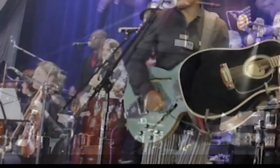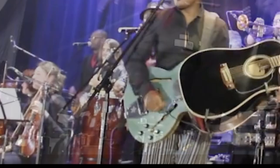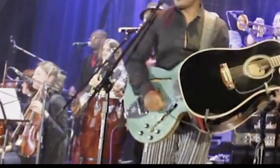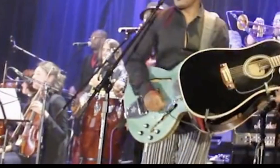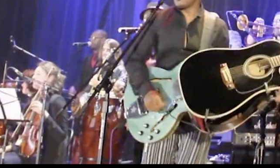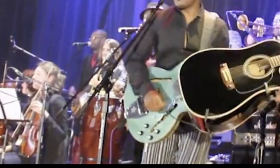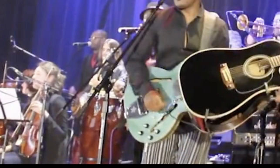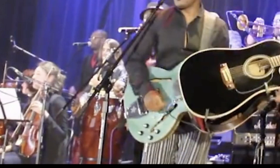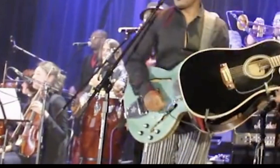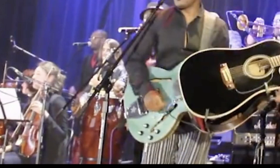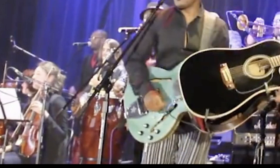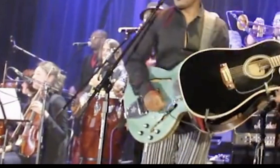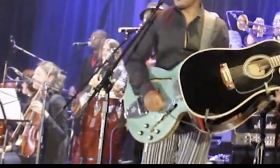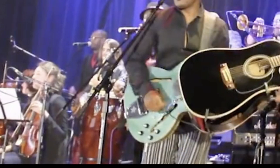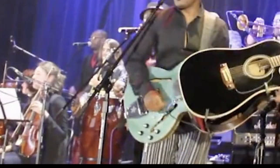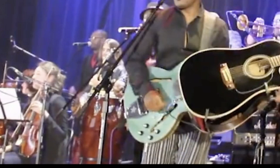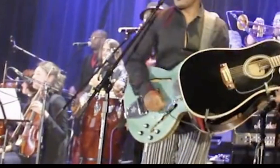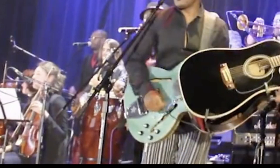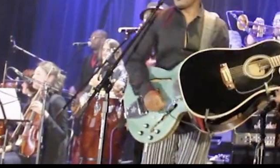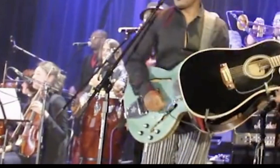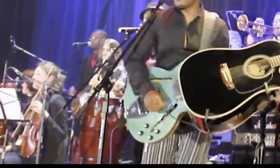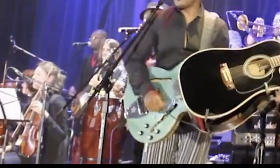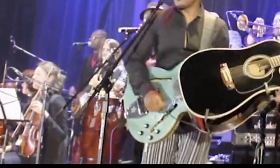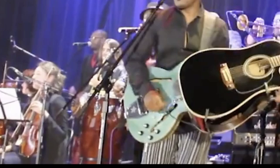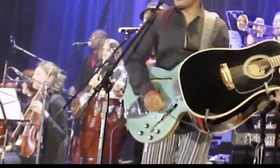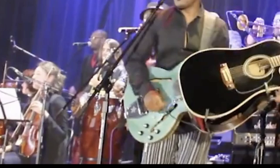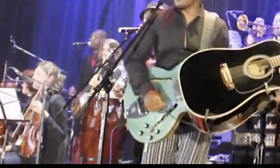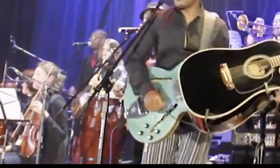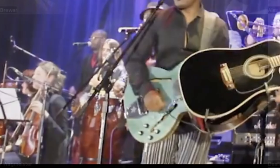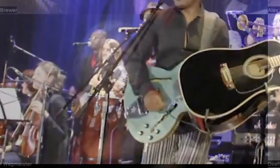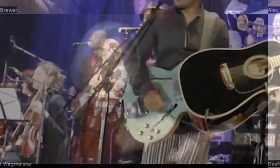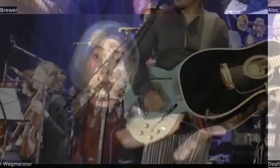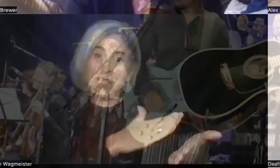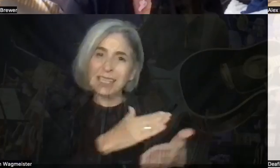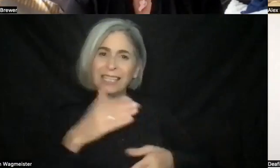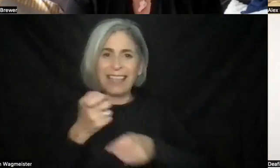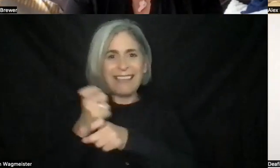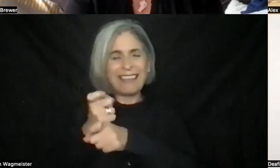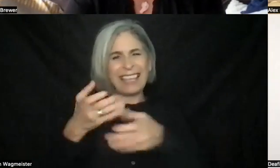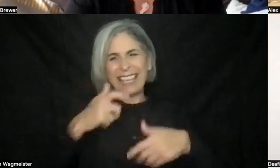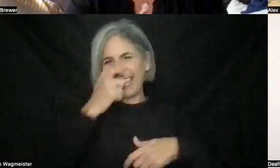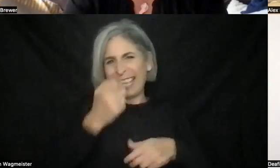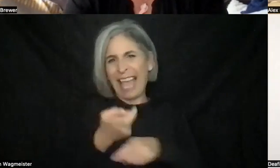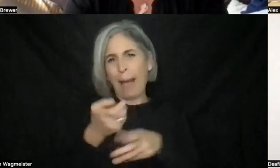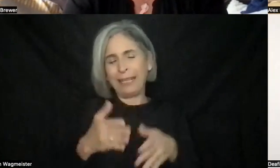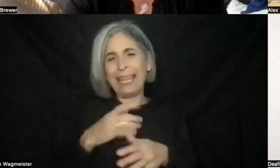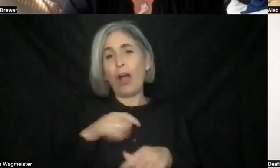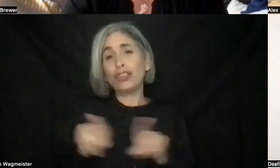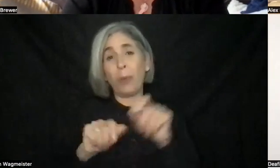And my film focuses on music, comedy, and theater. Okay. Where did the concept come about?